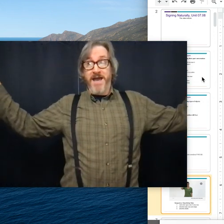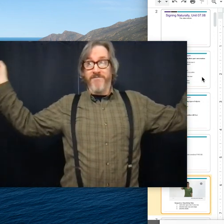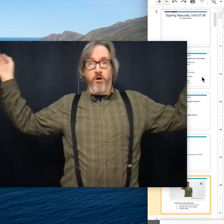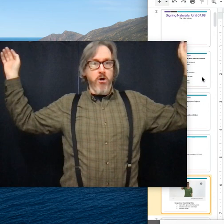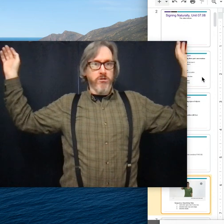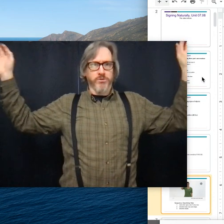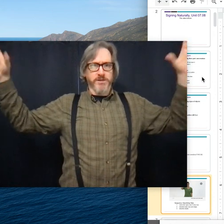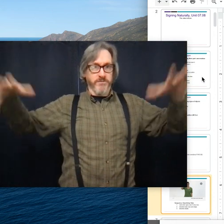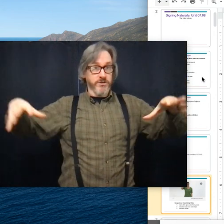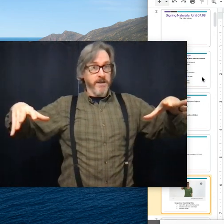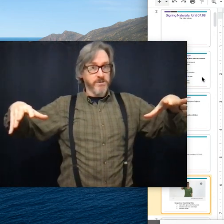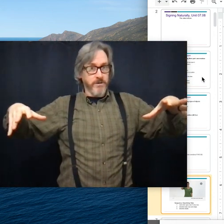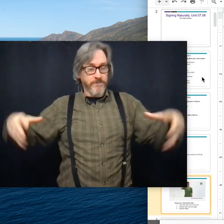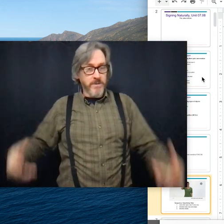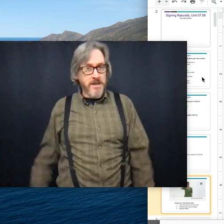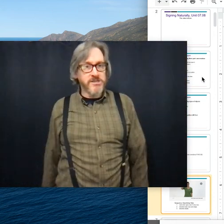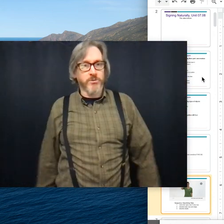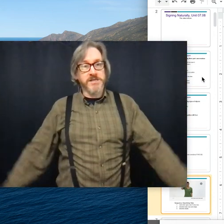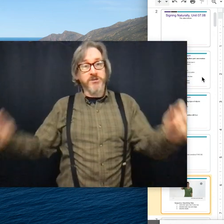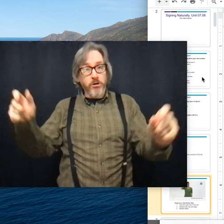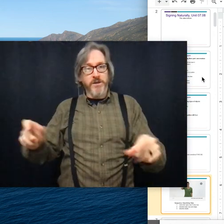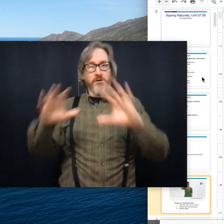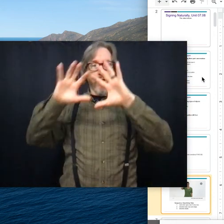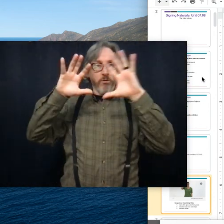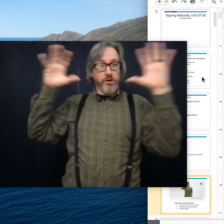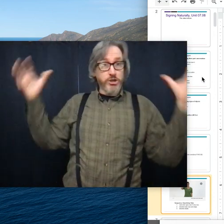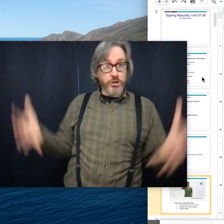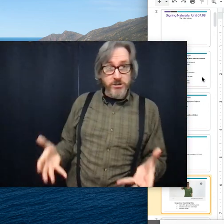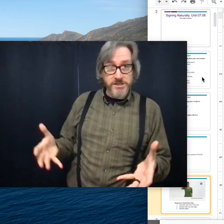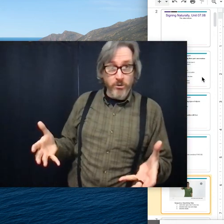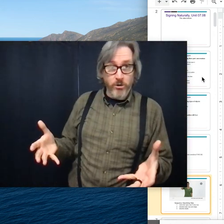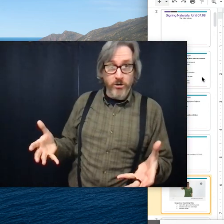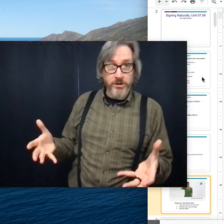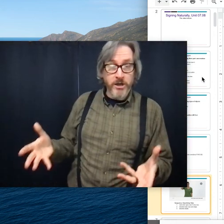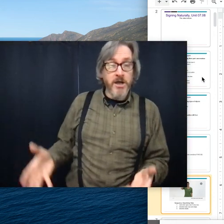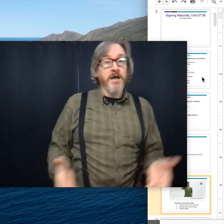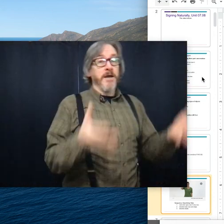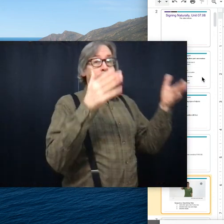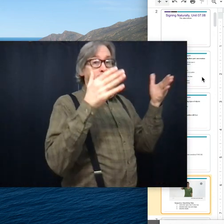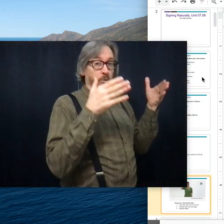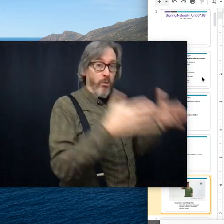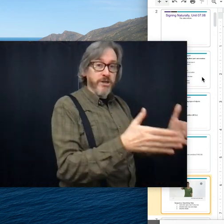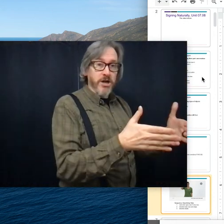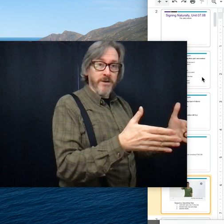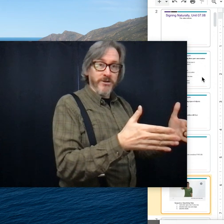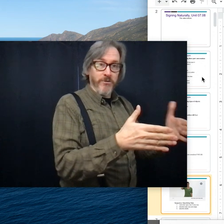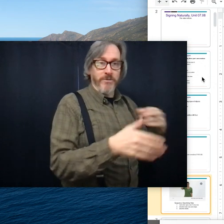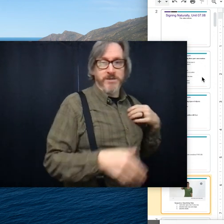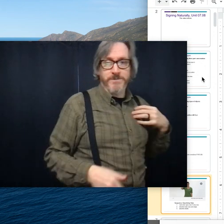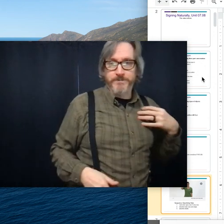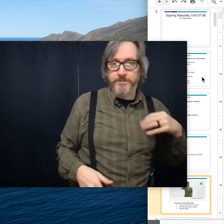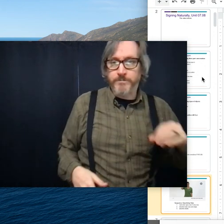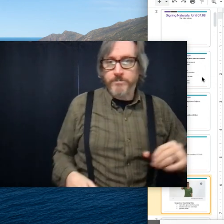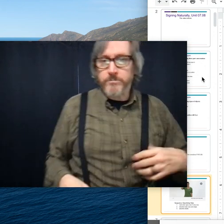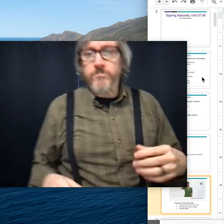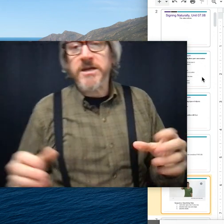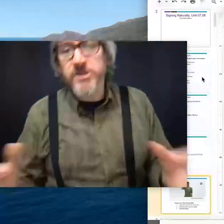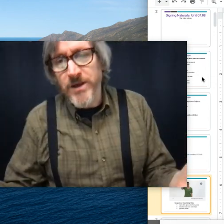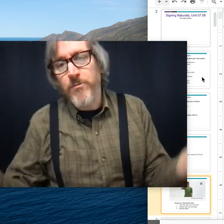have all sorts of different shapes, right? So we're going to start with all the shirts in the world. And we're only talking about the green ones.